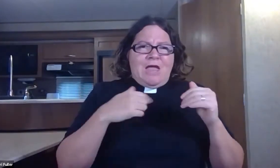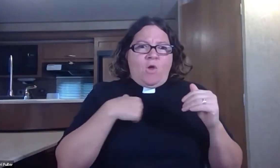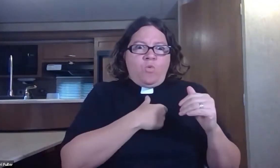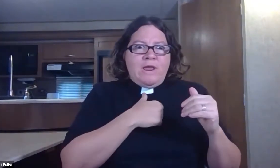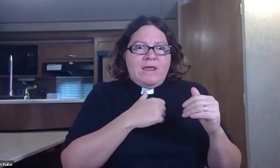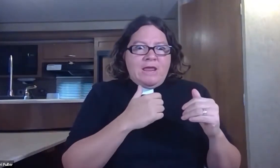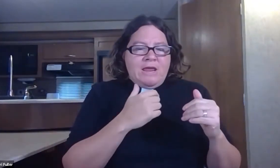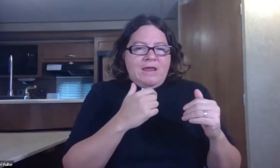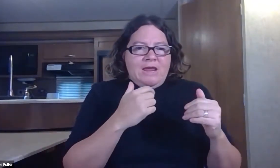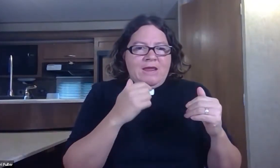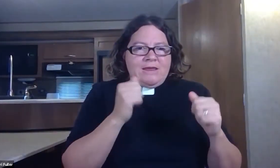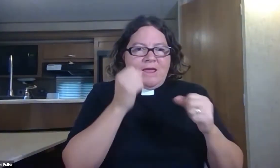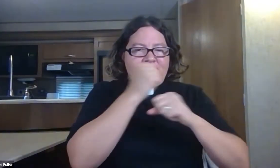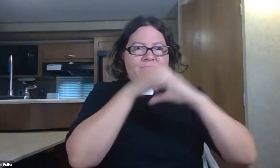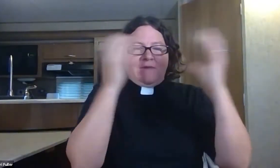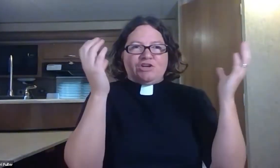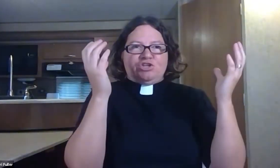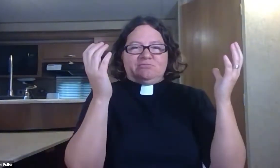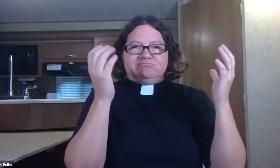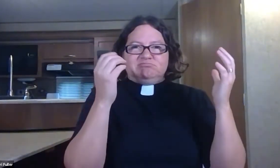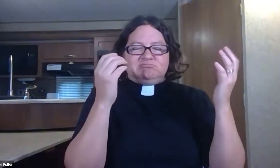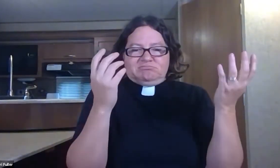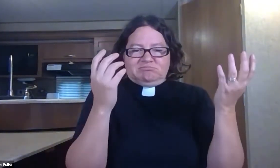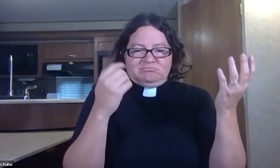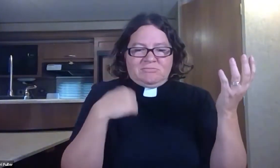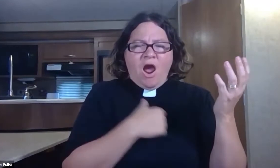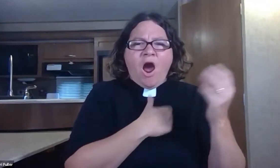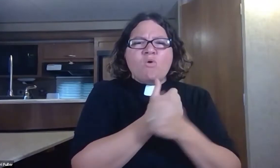God loves us more deeply than we can possibly imagine.